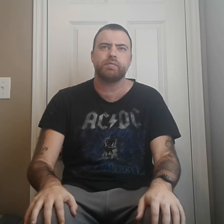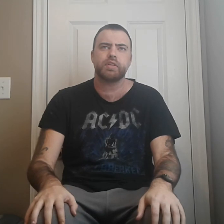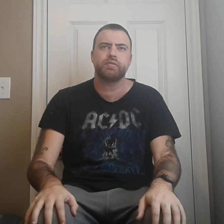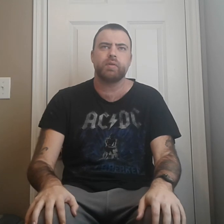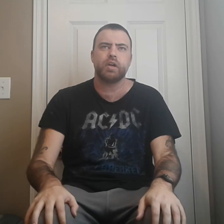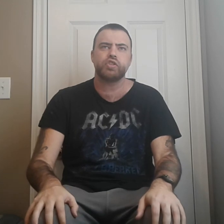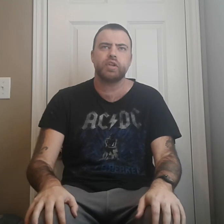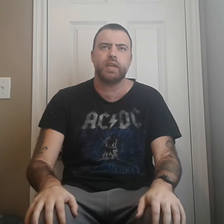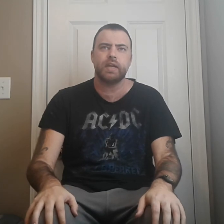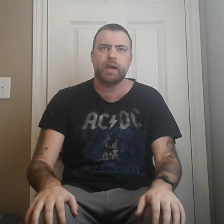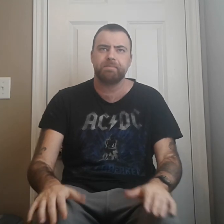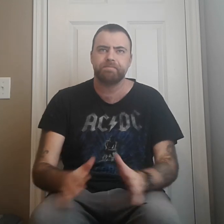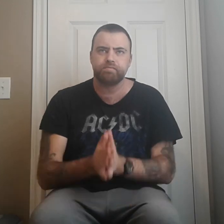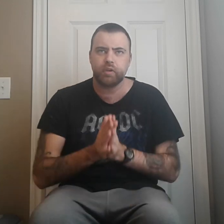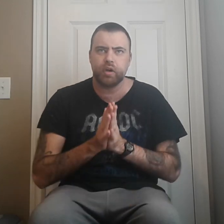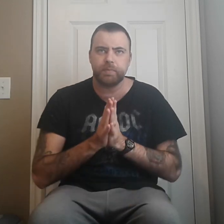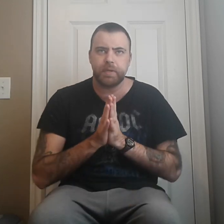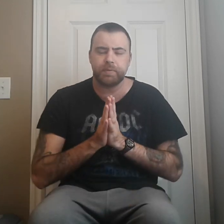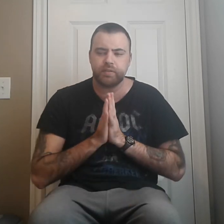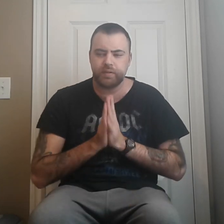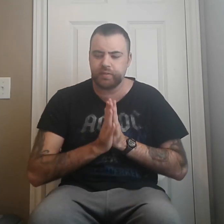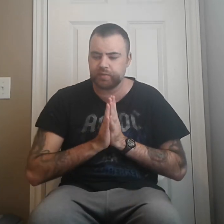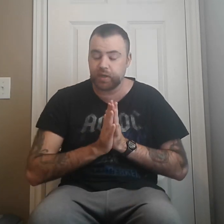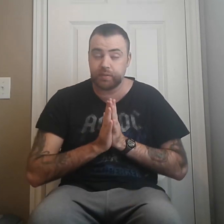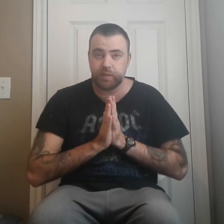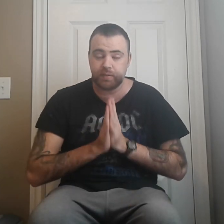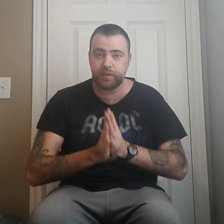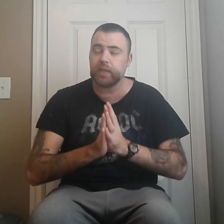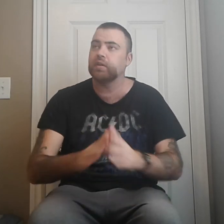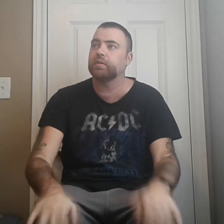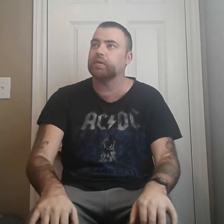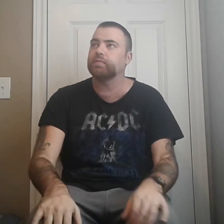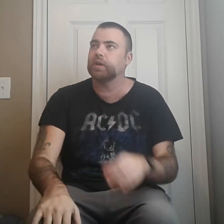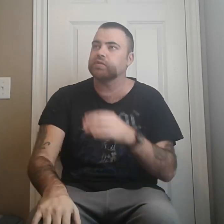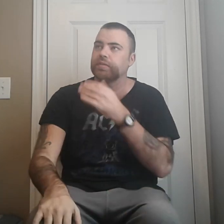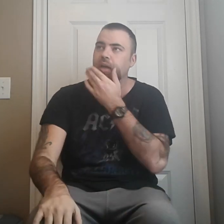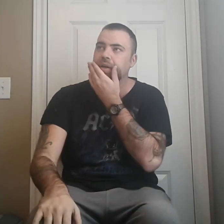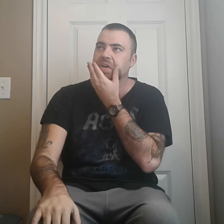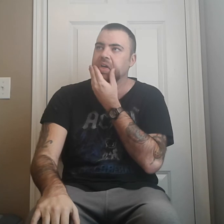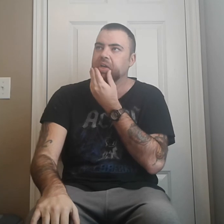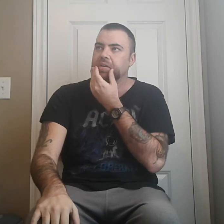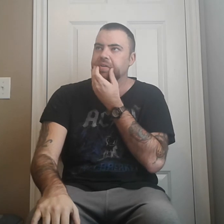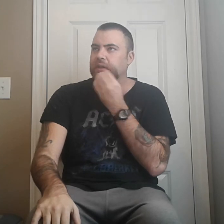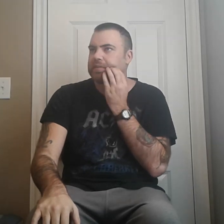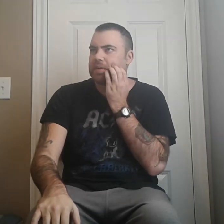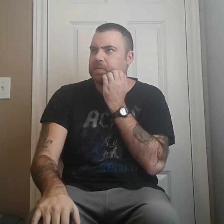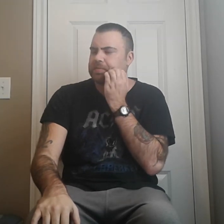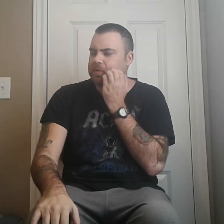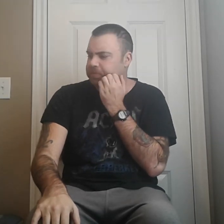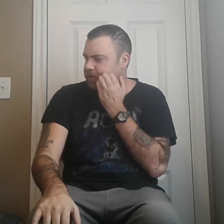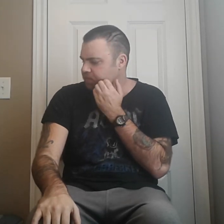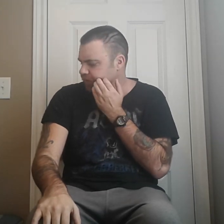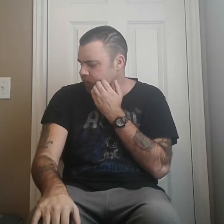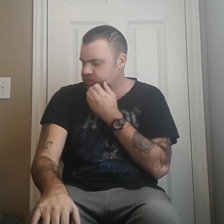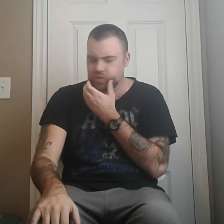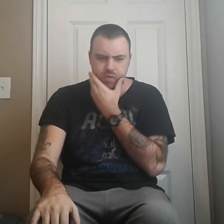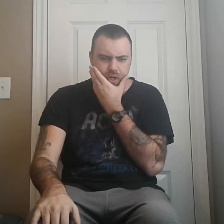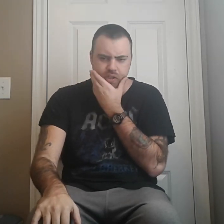much for watching. And, um, all you people that did subscribe to me, thank you very much for that. So, like I said before, if I ever get 200,